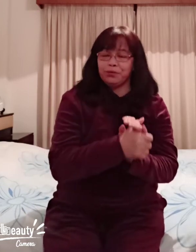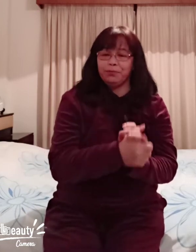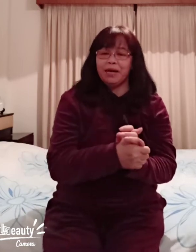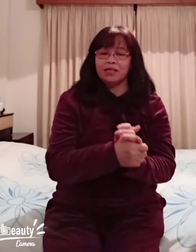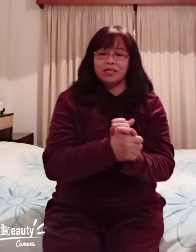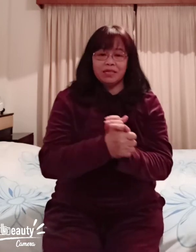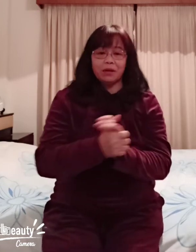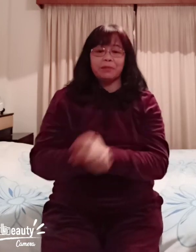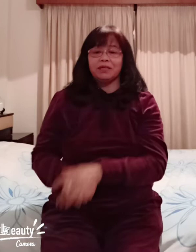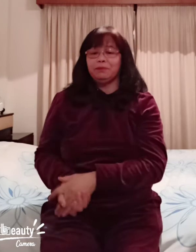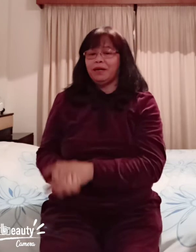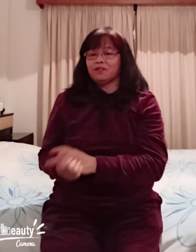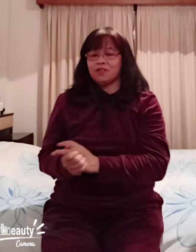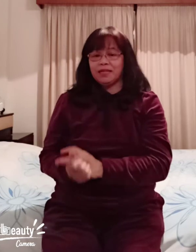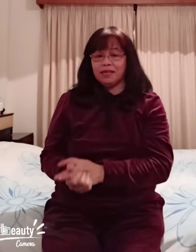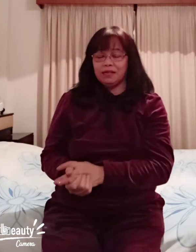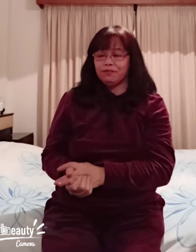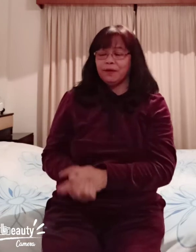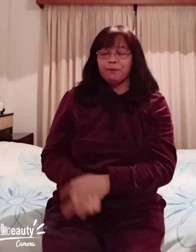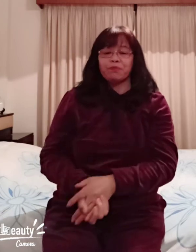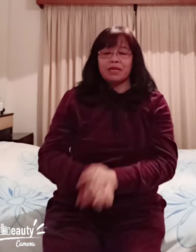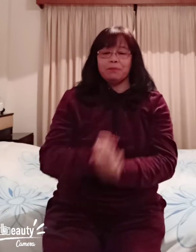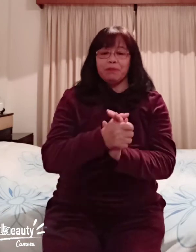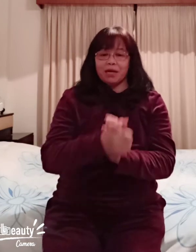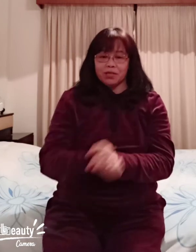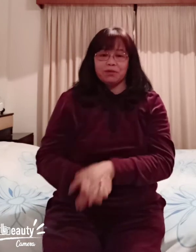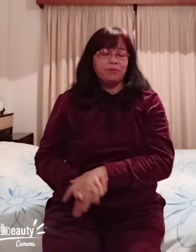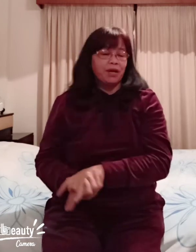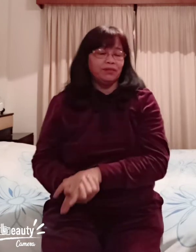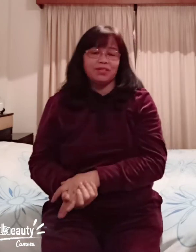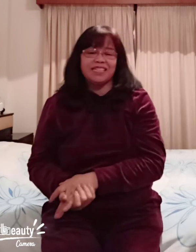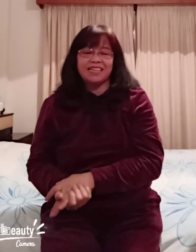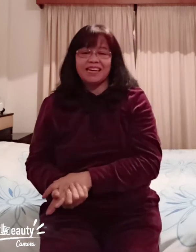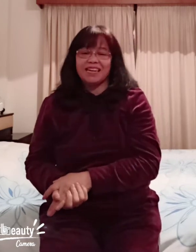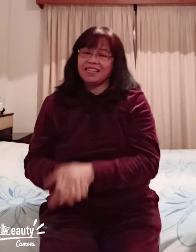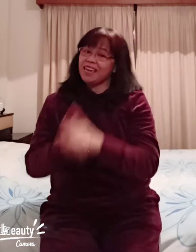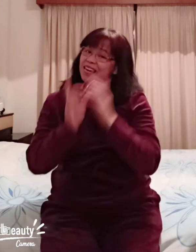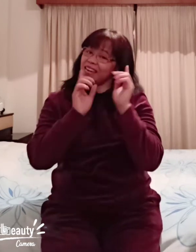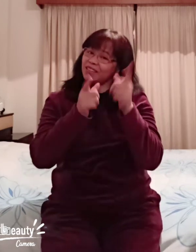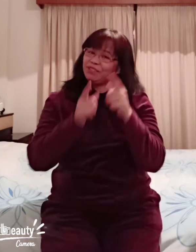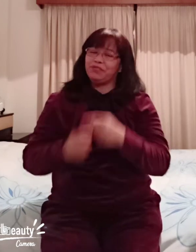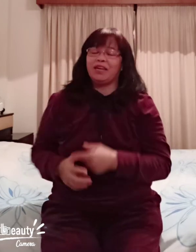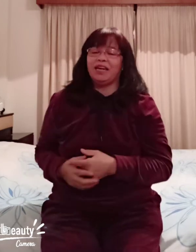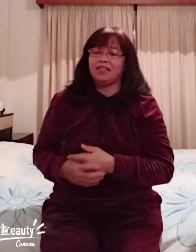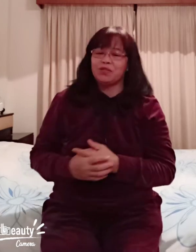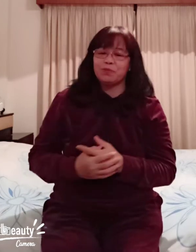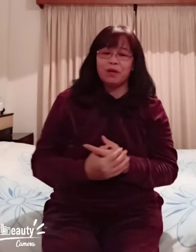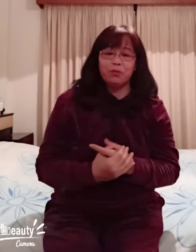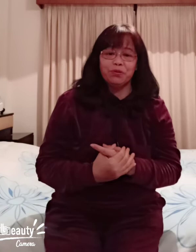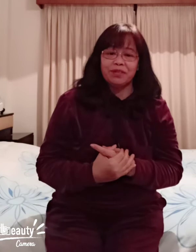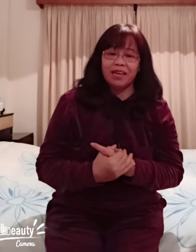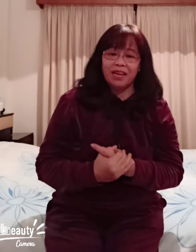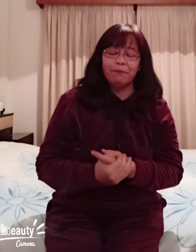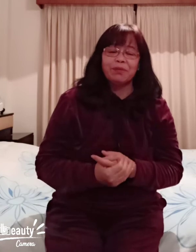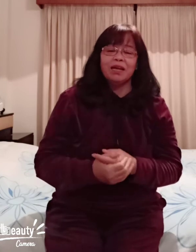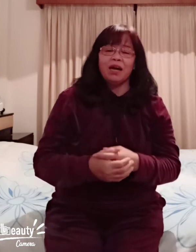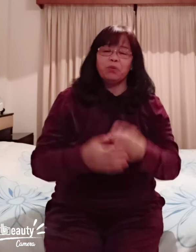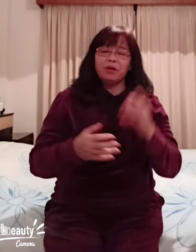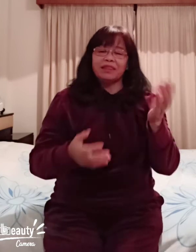back to normal back to life and back to reminders again and don't forget it's my birthday i want this